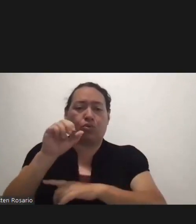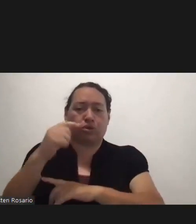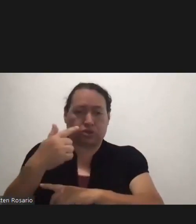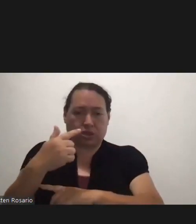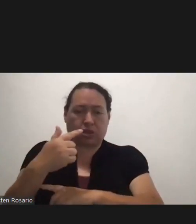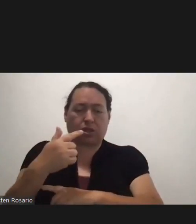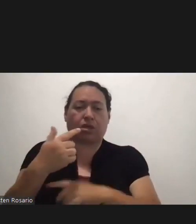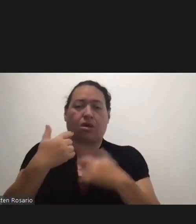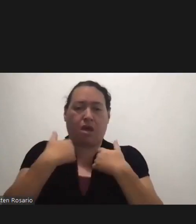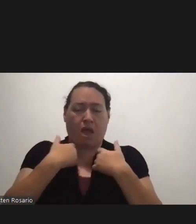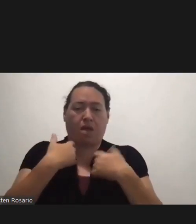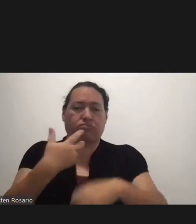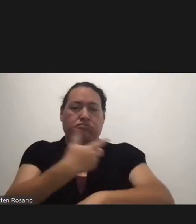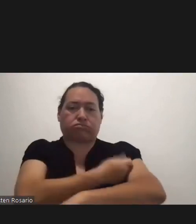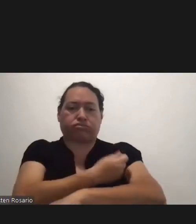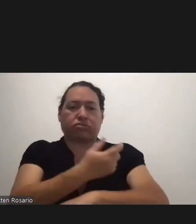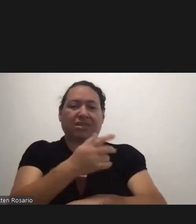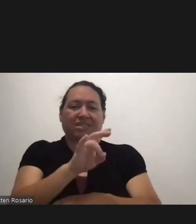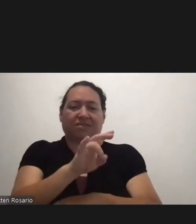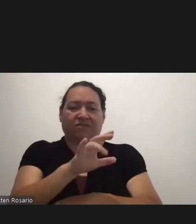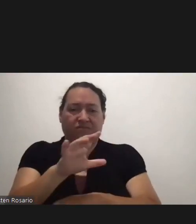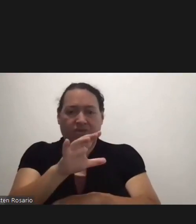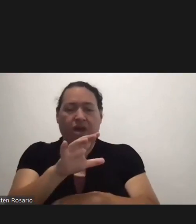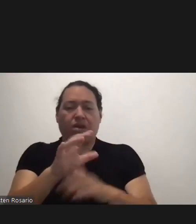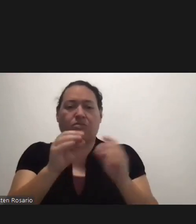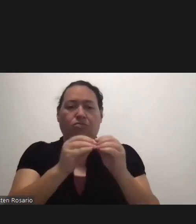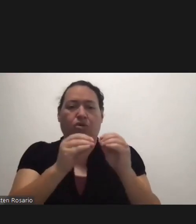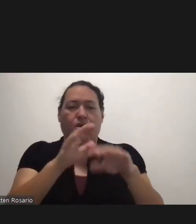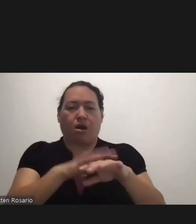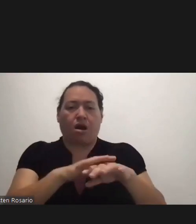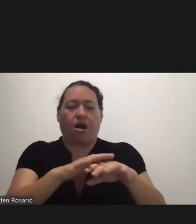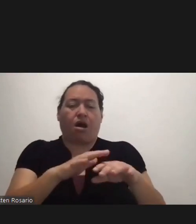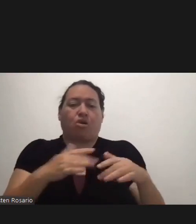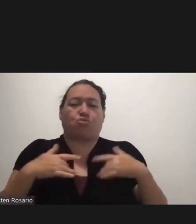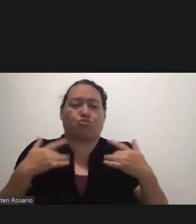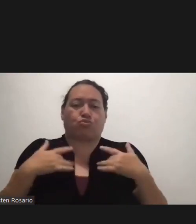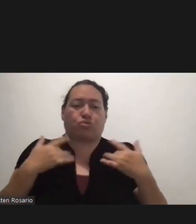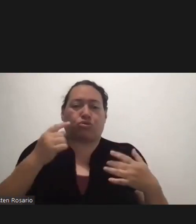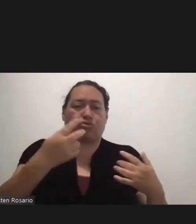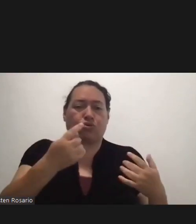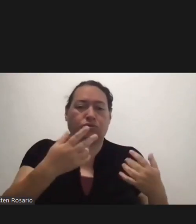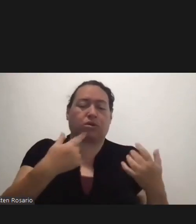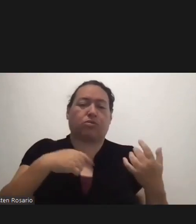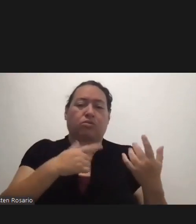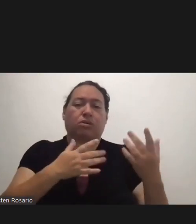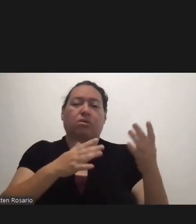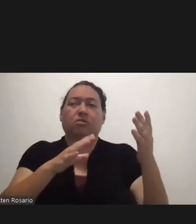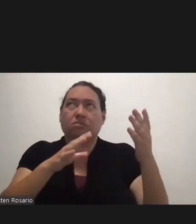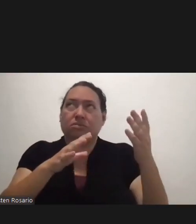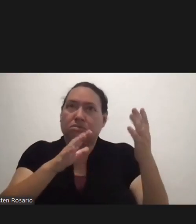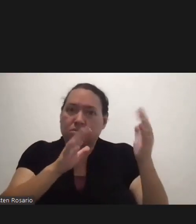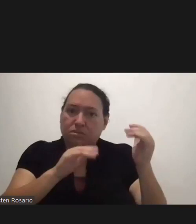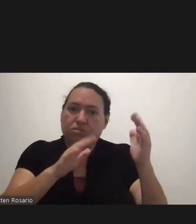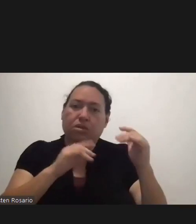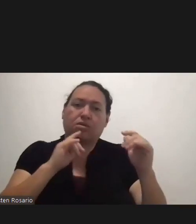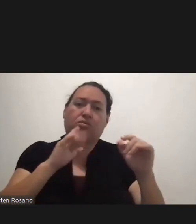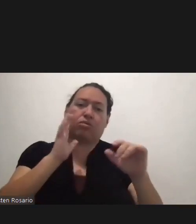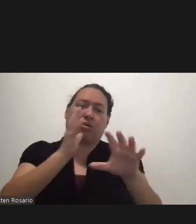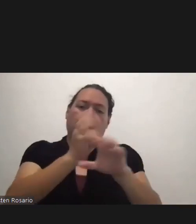Guam Administered 70 Pfizer shots To our youth on Thursday And we expect to get more shots in